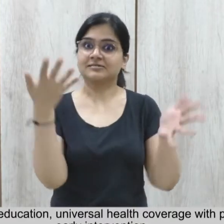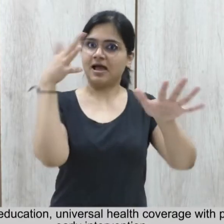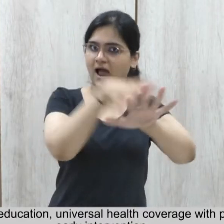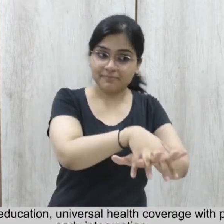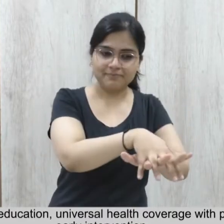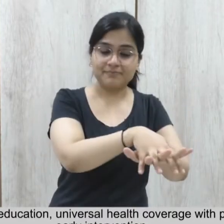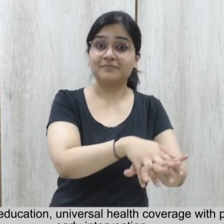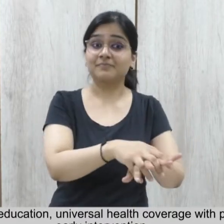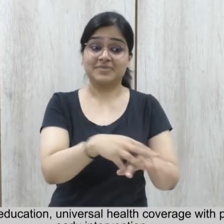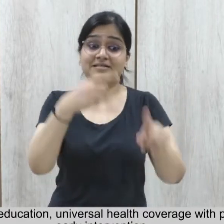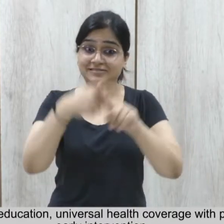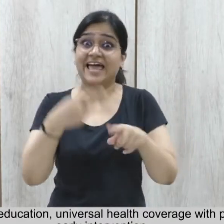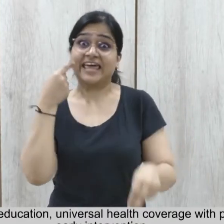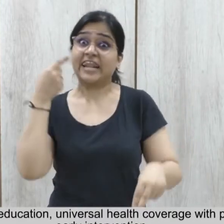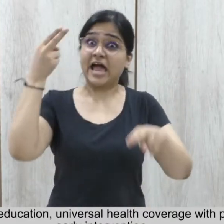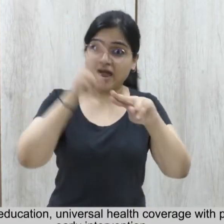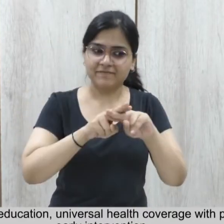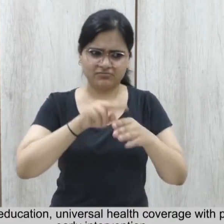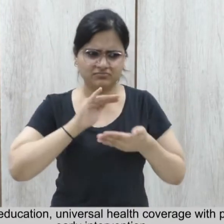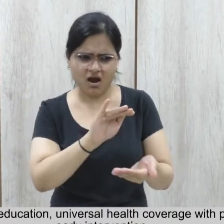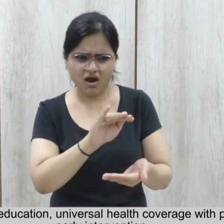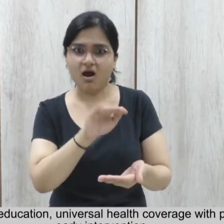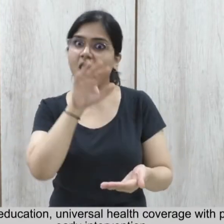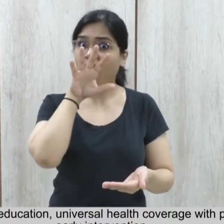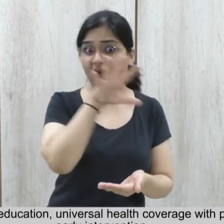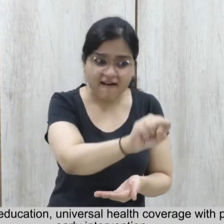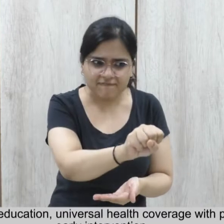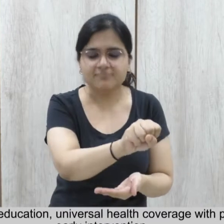With priority With PWD's And early intervention